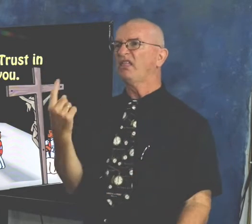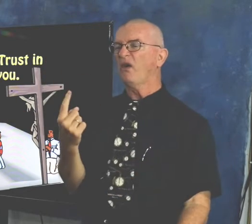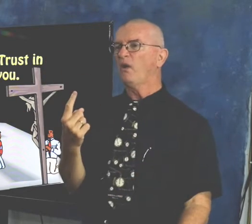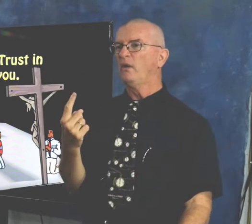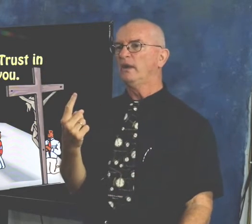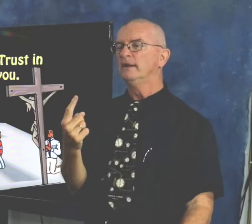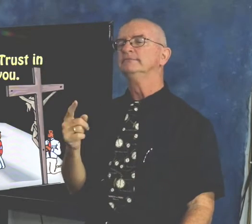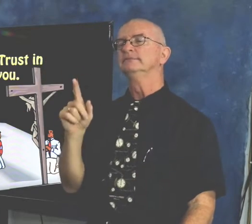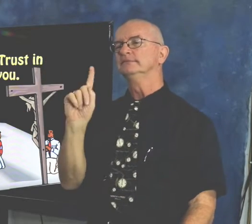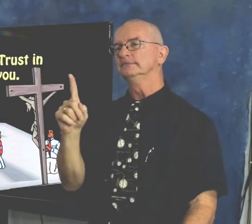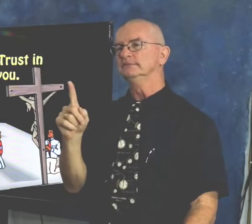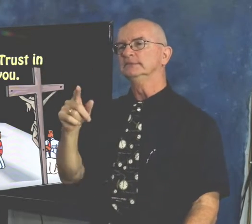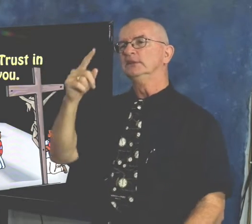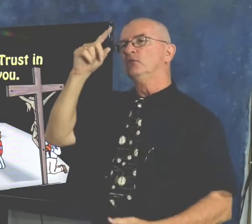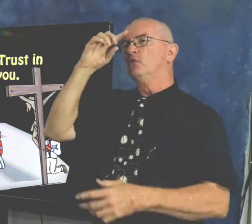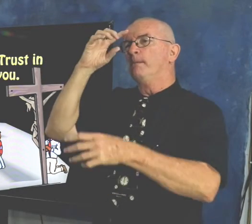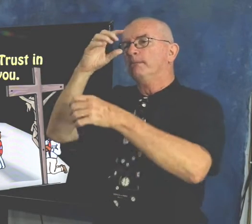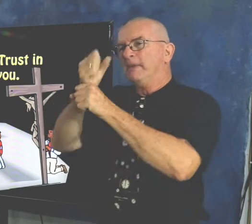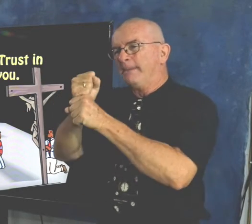nobody calling. We feel alone. But,